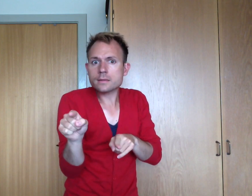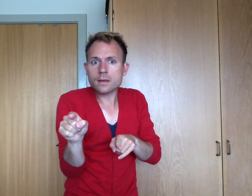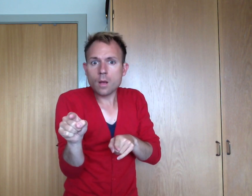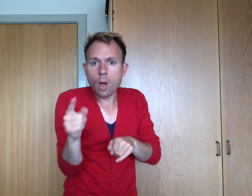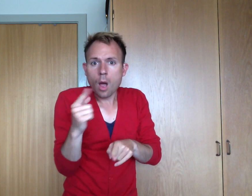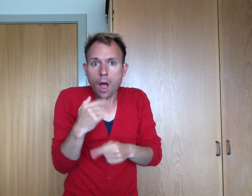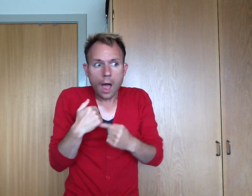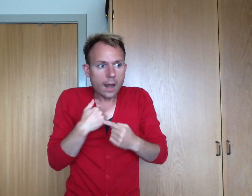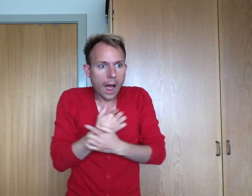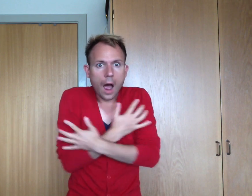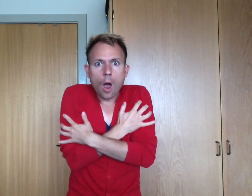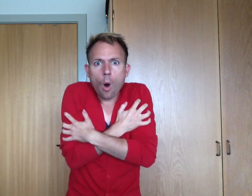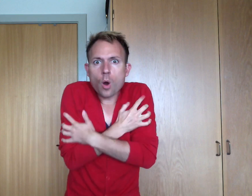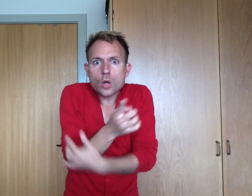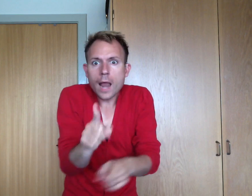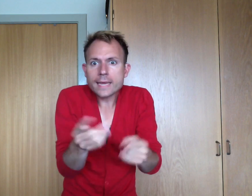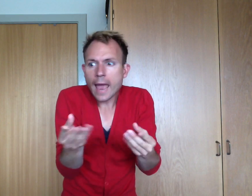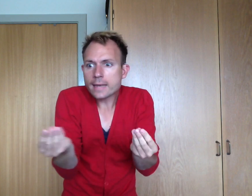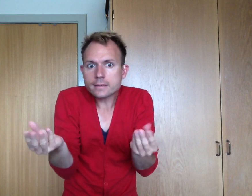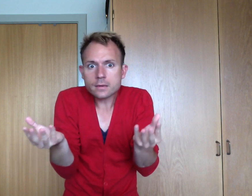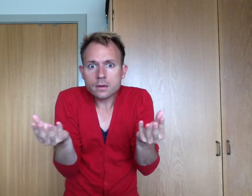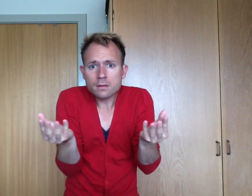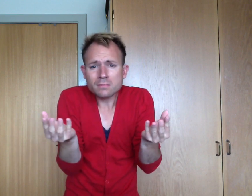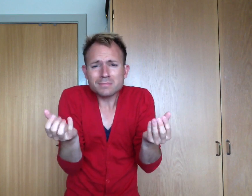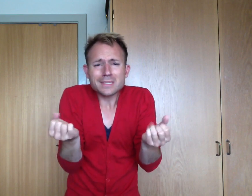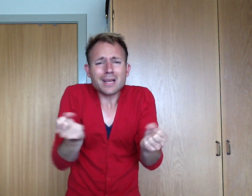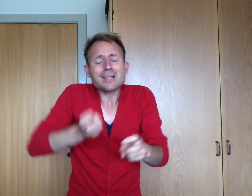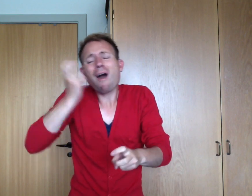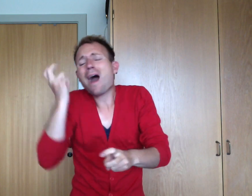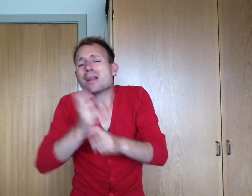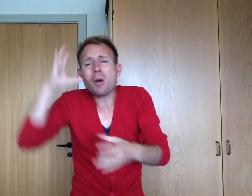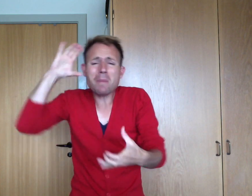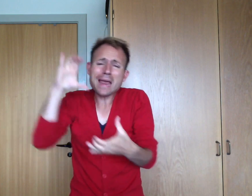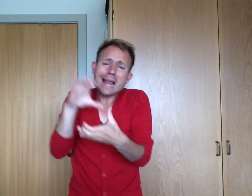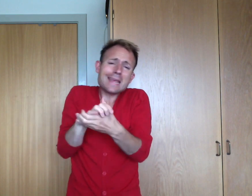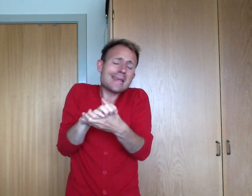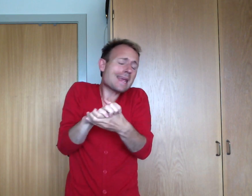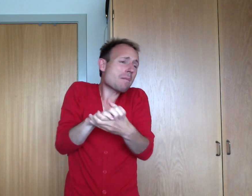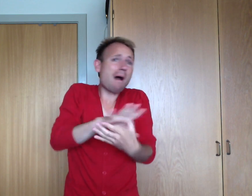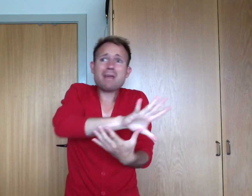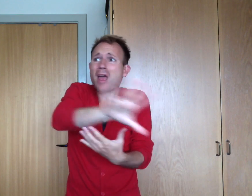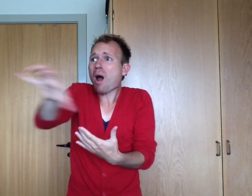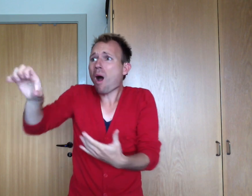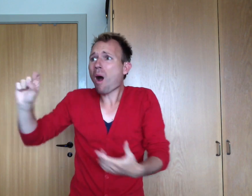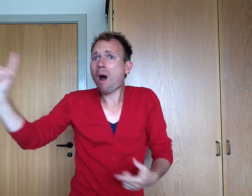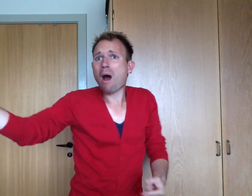And I hold you like that It's so hard to believe But it's all